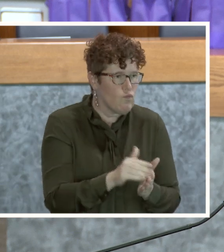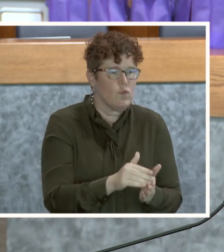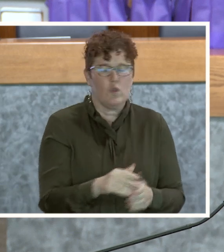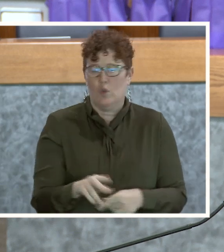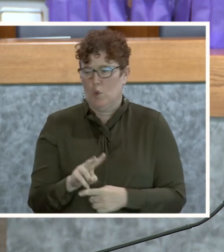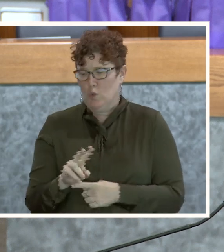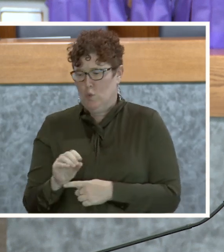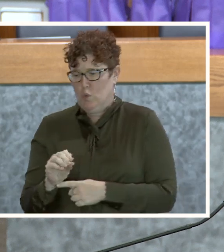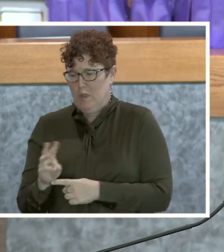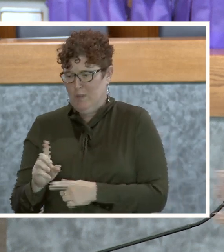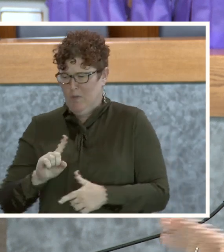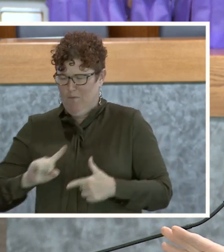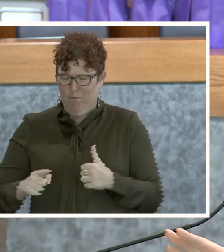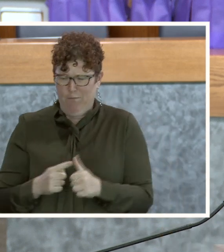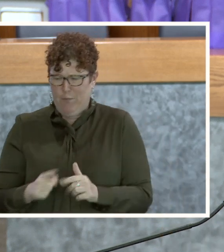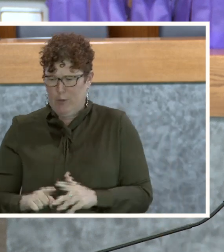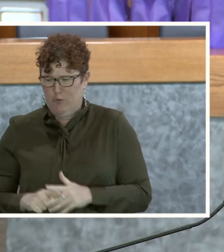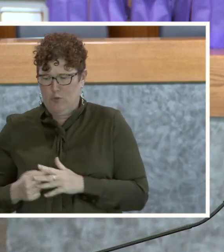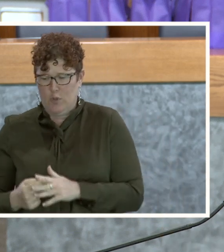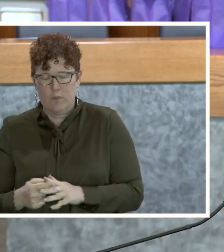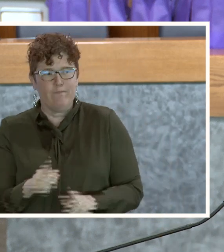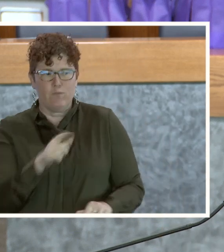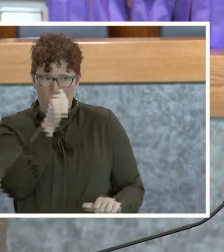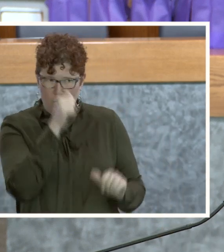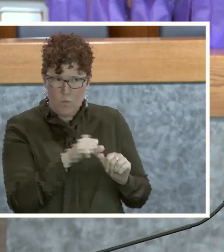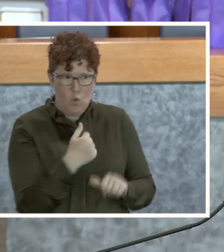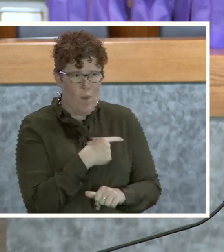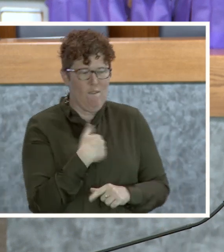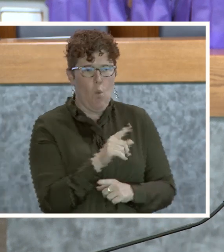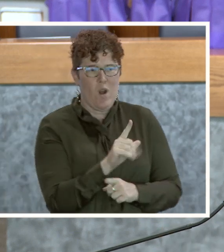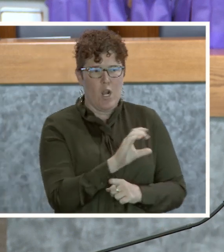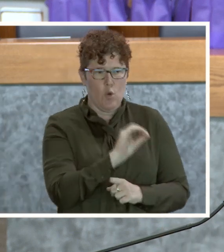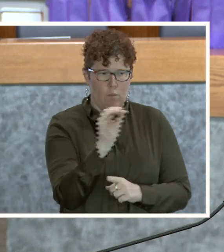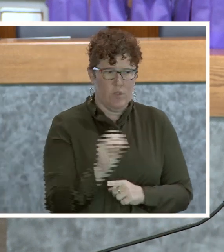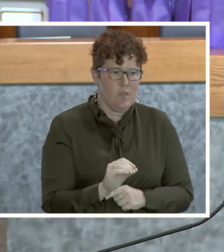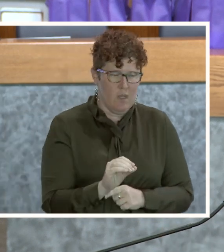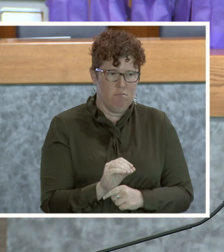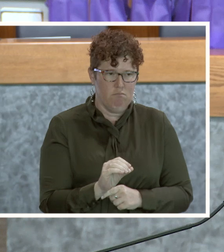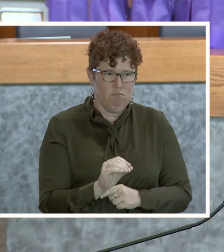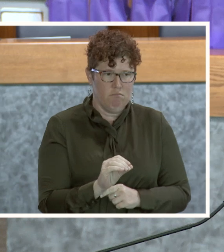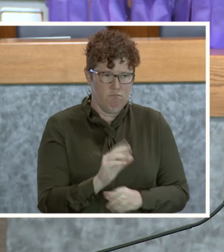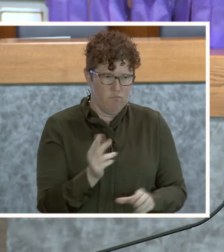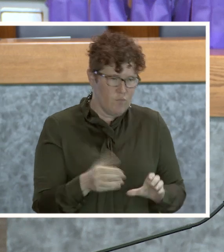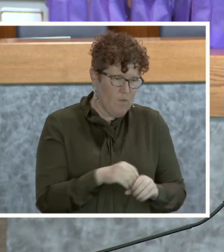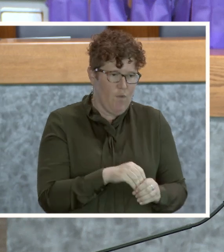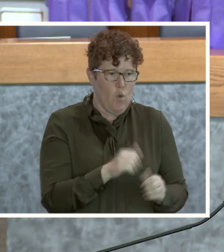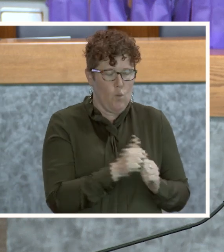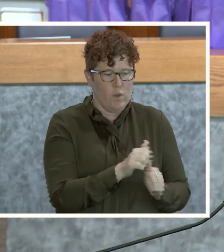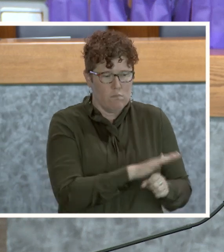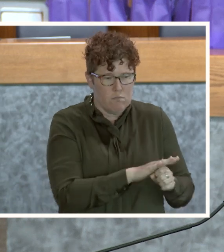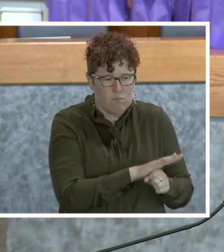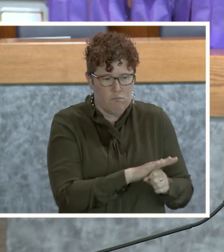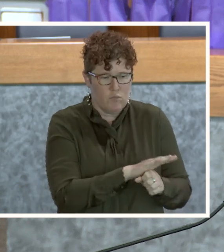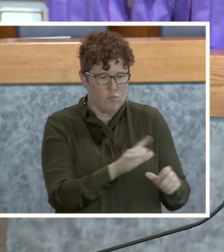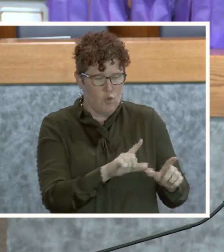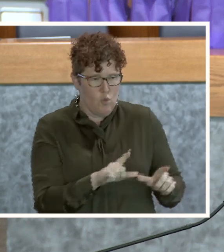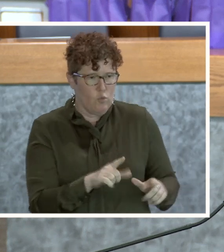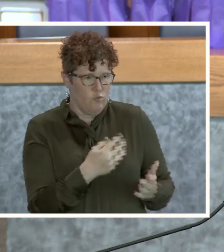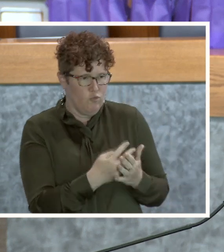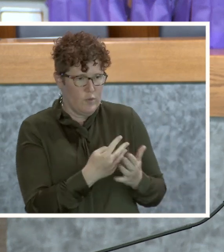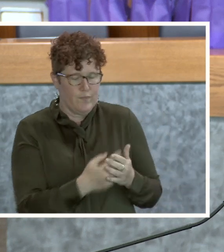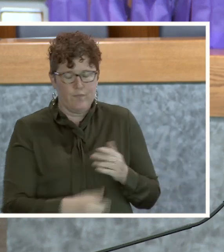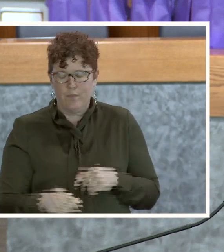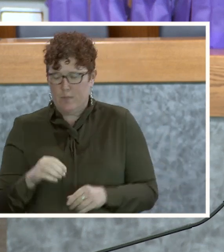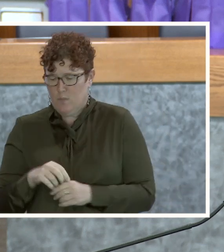in the very beginnings, by the way, we have 100% participation in all the local and regional jails. But back in 2006, know,